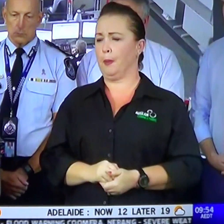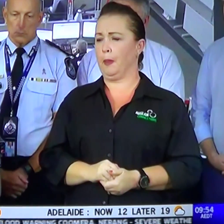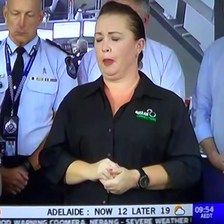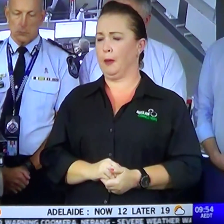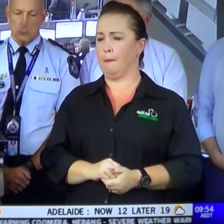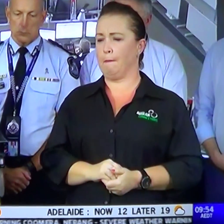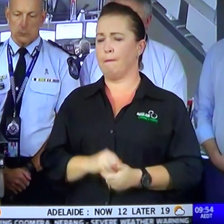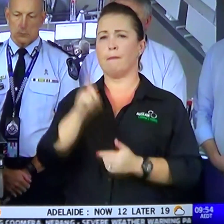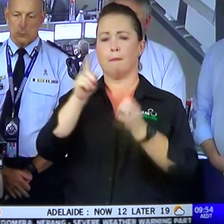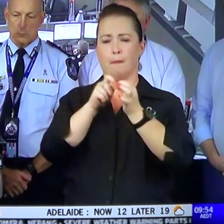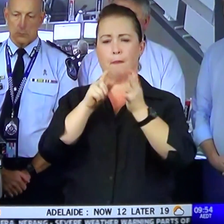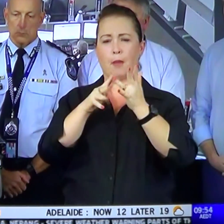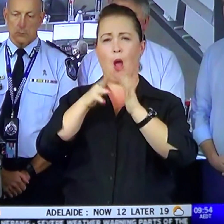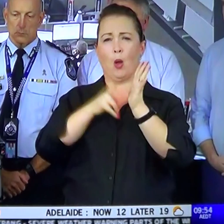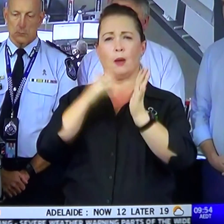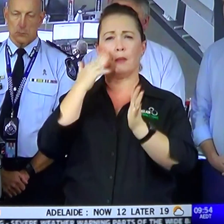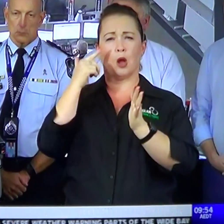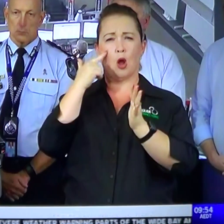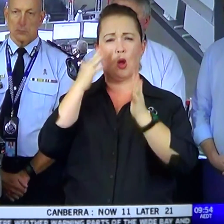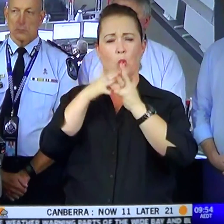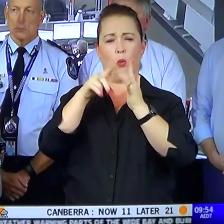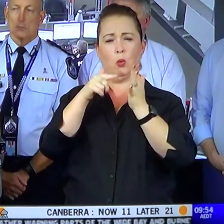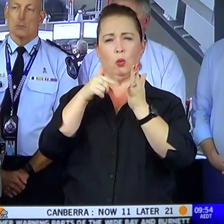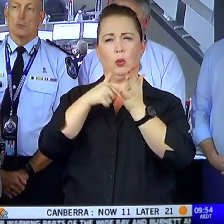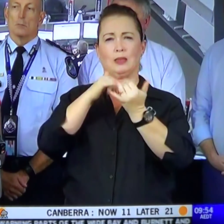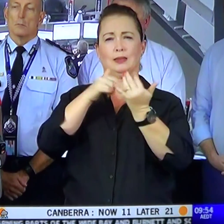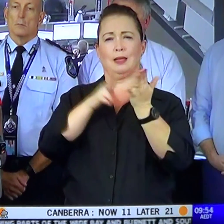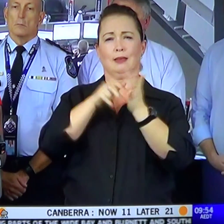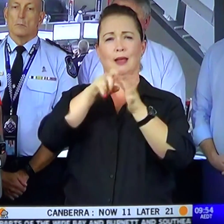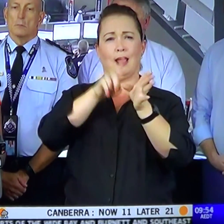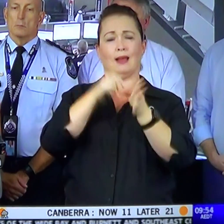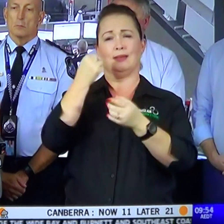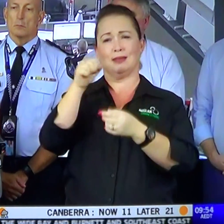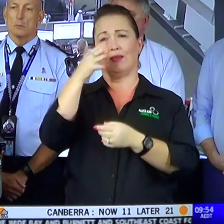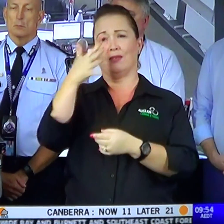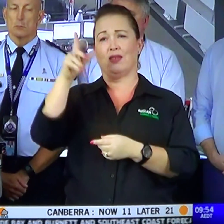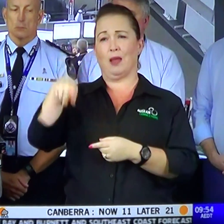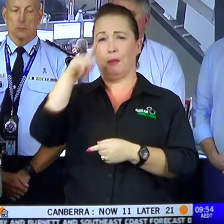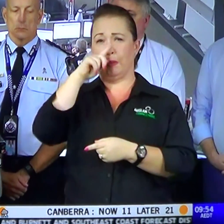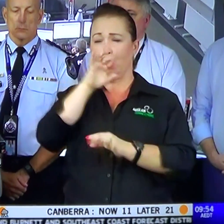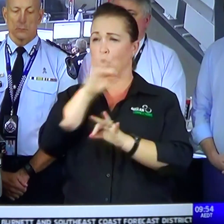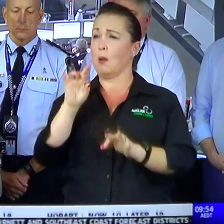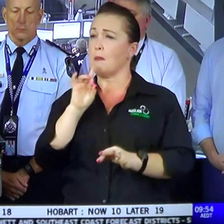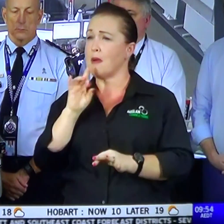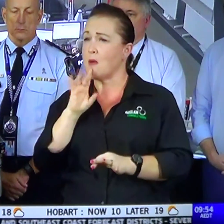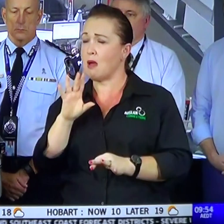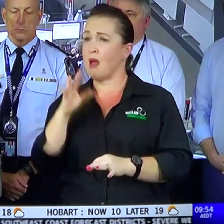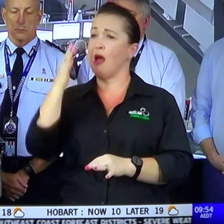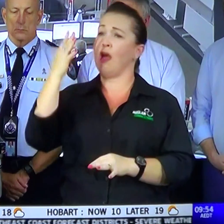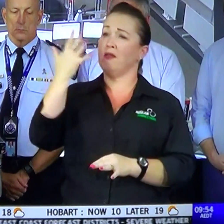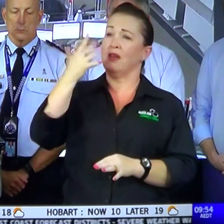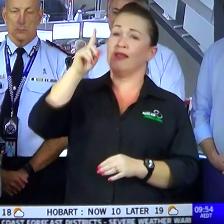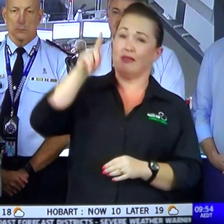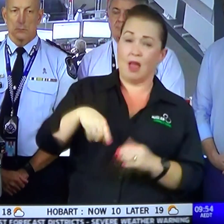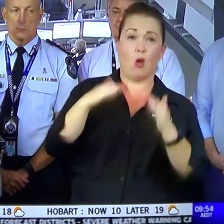the Bowen-Mackay Sunday region, we still have 50,000 people without power, but 15,000 homes have